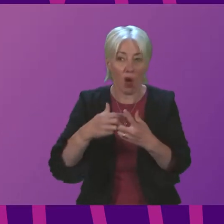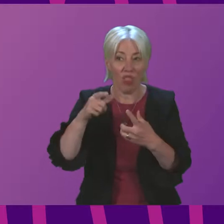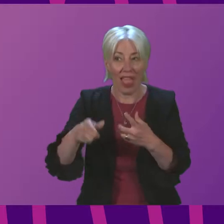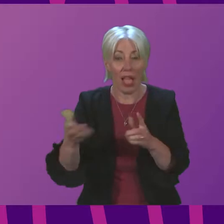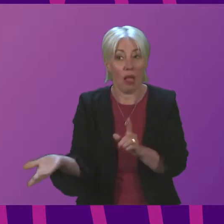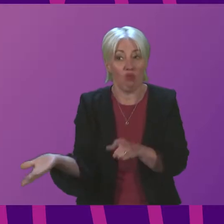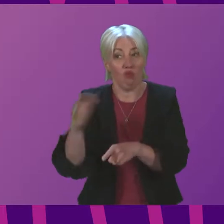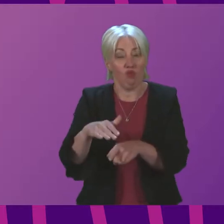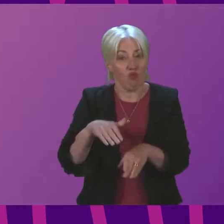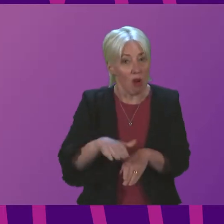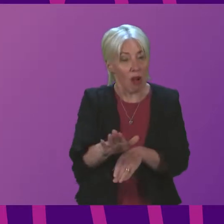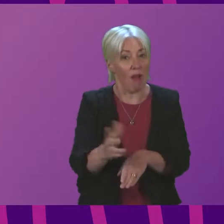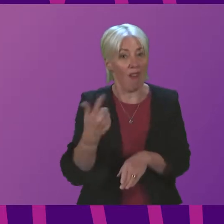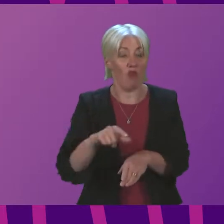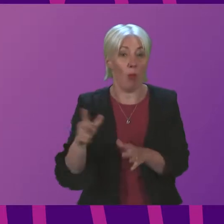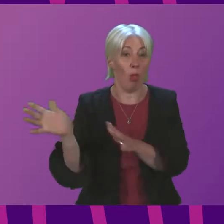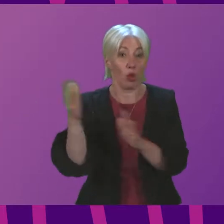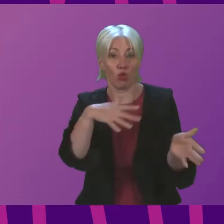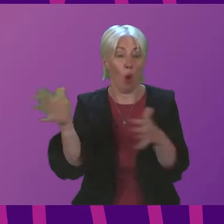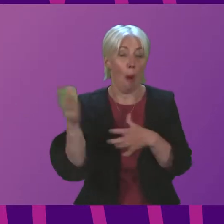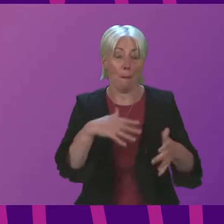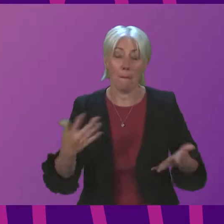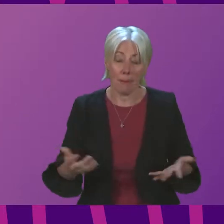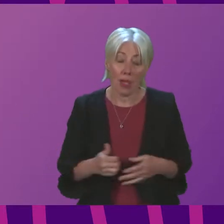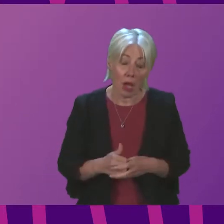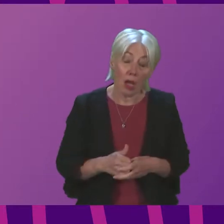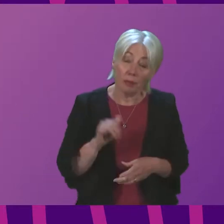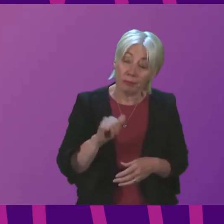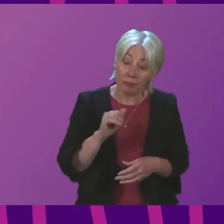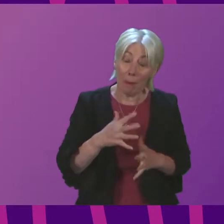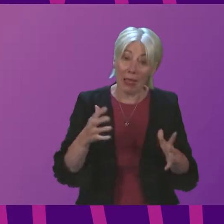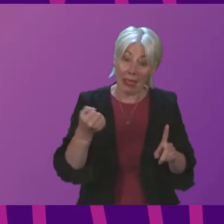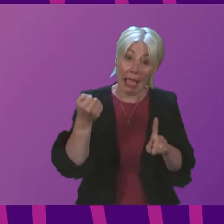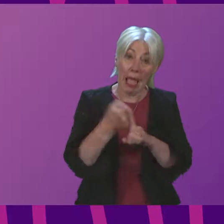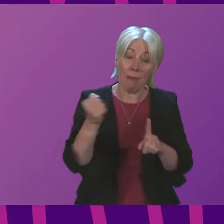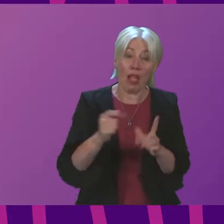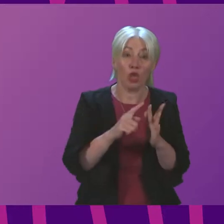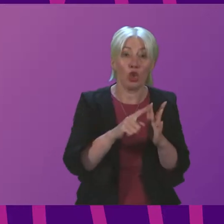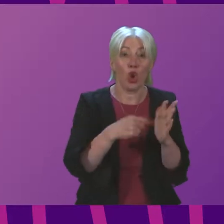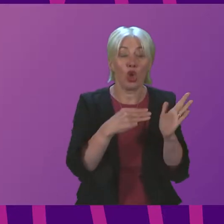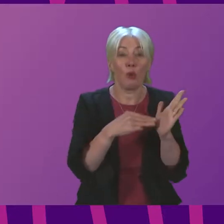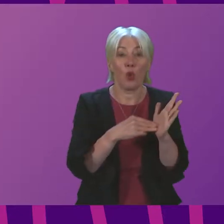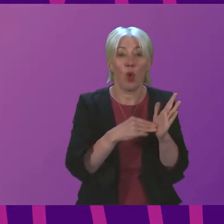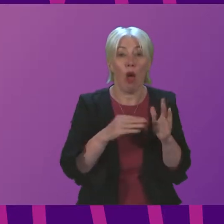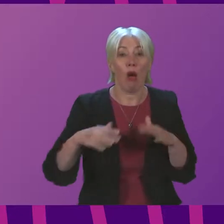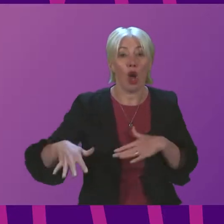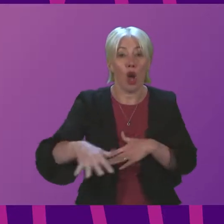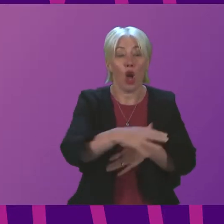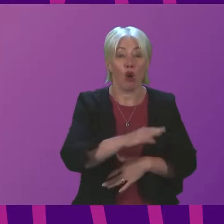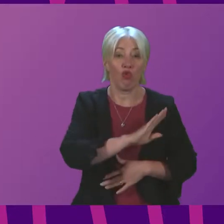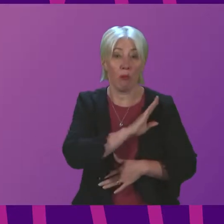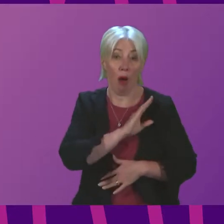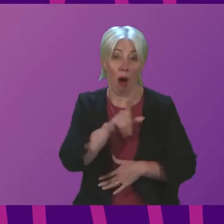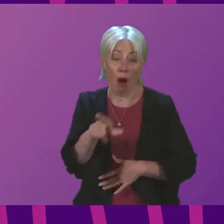Storm Arwen Deputy First Minister There is obviously a very significant impact in the John Muir Country Park to which Mr MacLennan